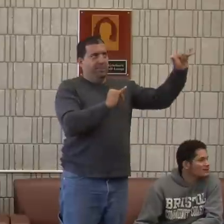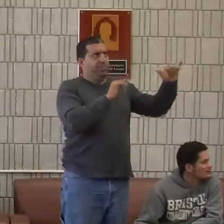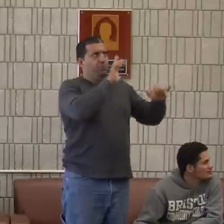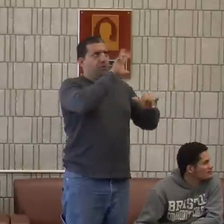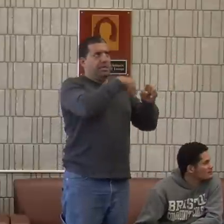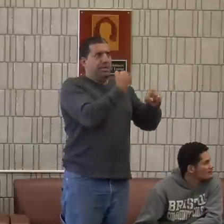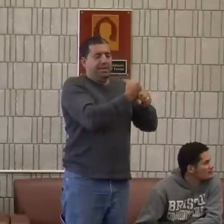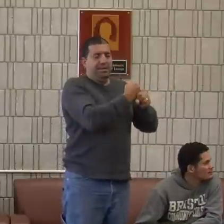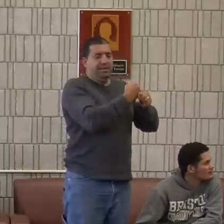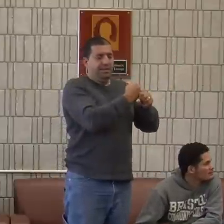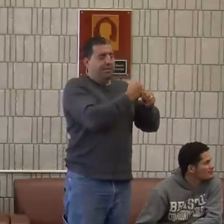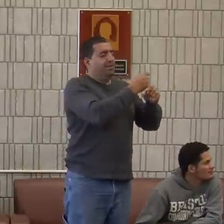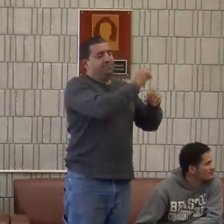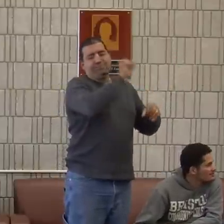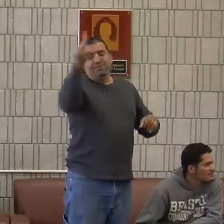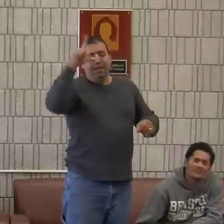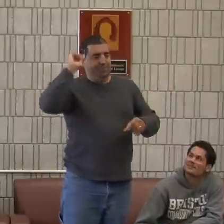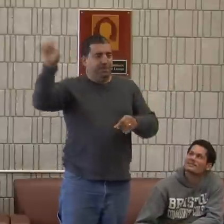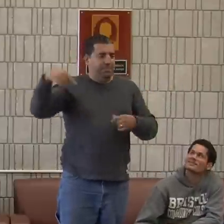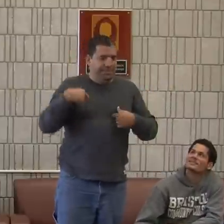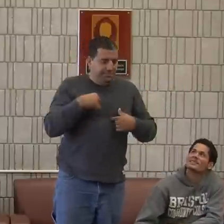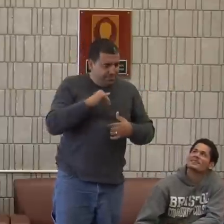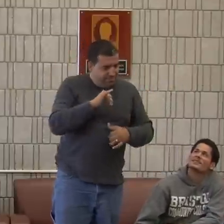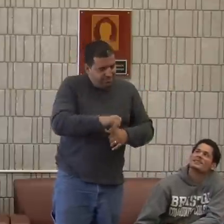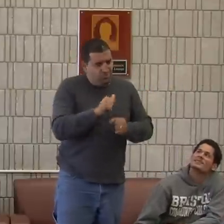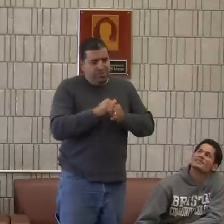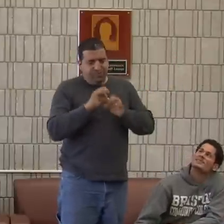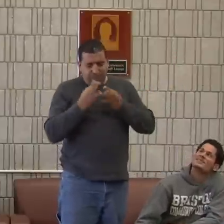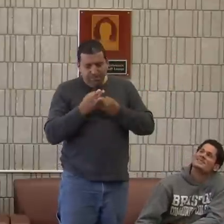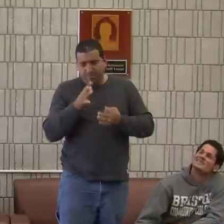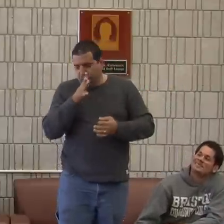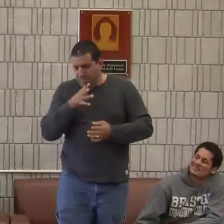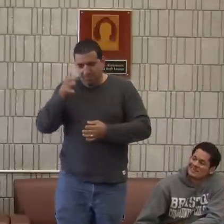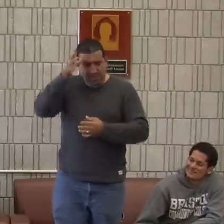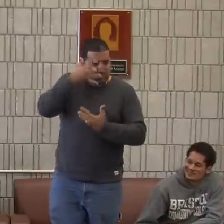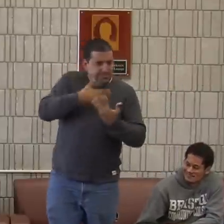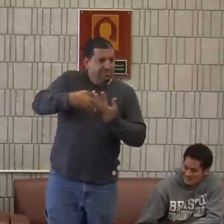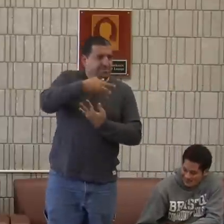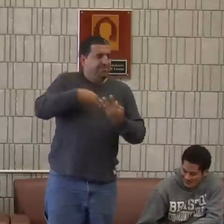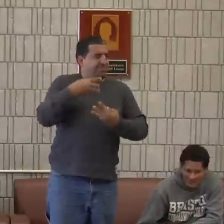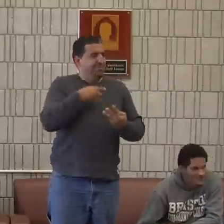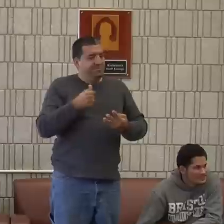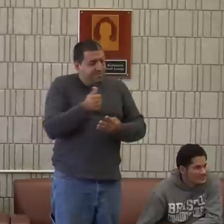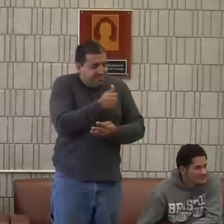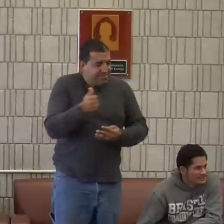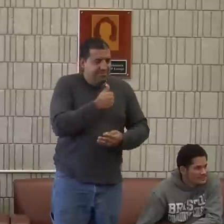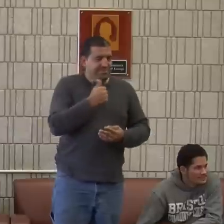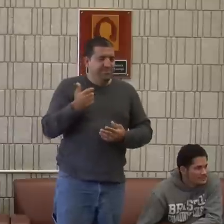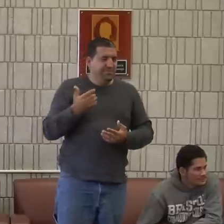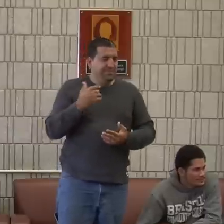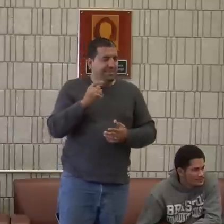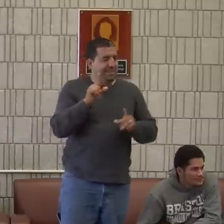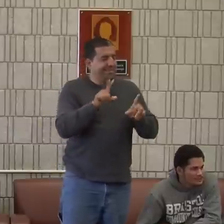the American School for the Deaf, which is a residential school. And he was there, and then he went to Gallaudet. I was used to being around my family, my siblings.